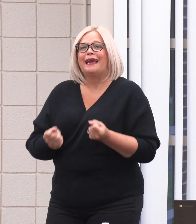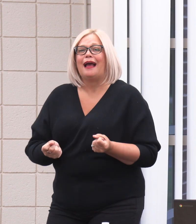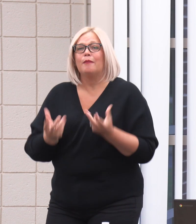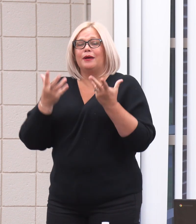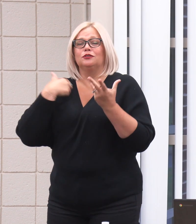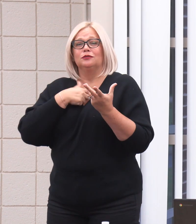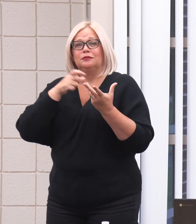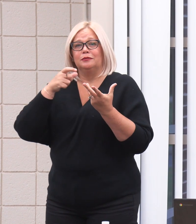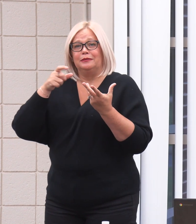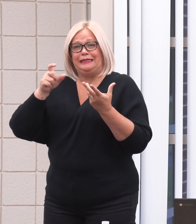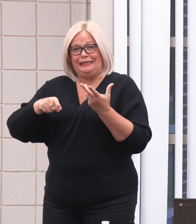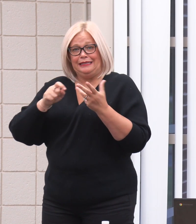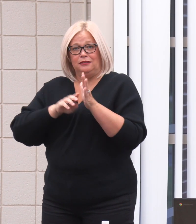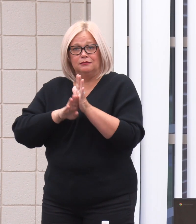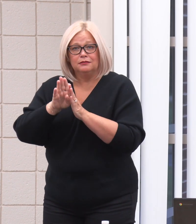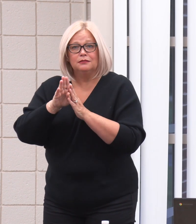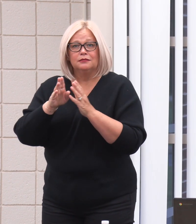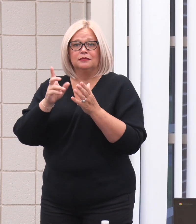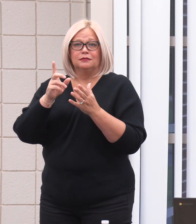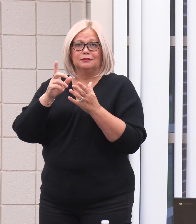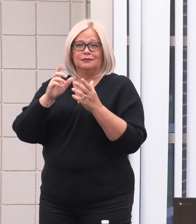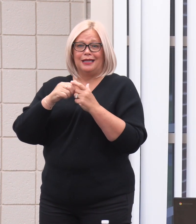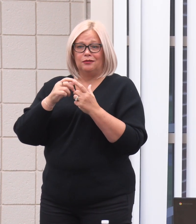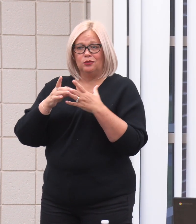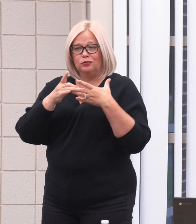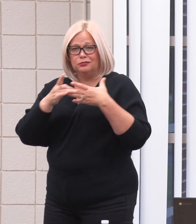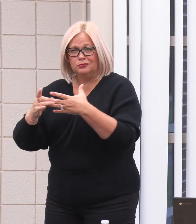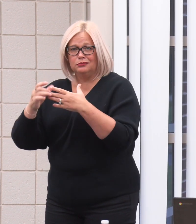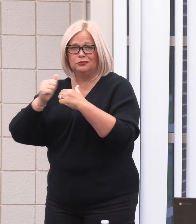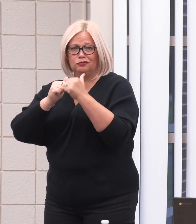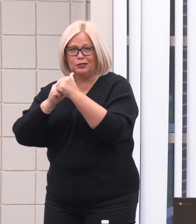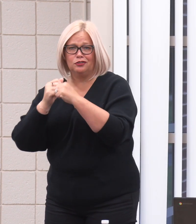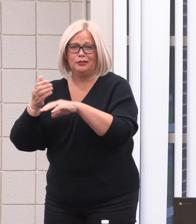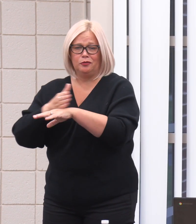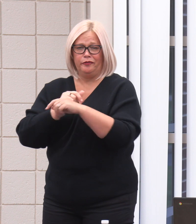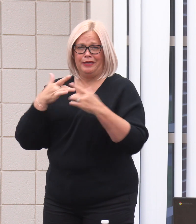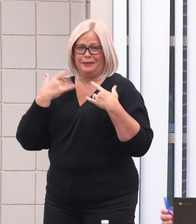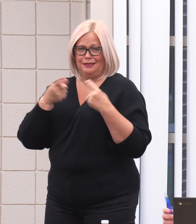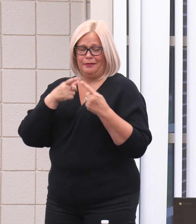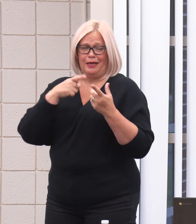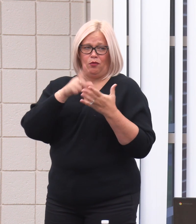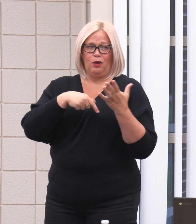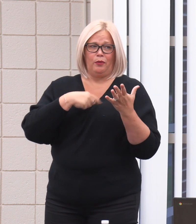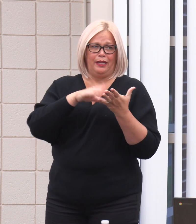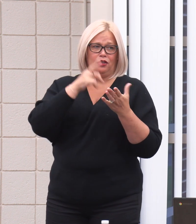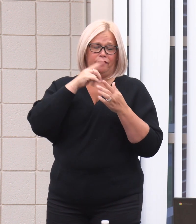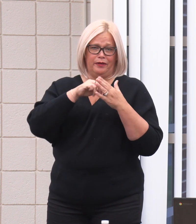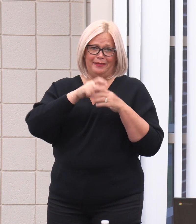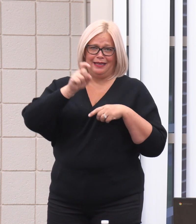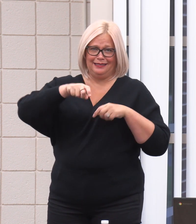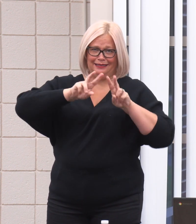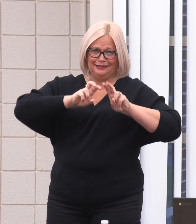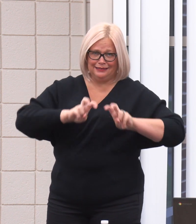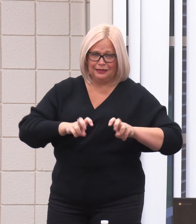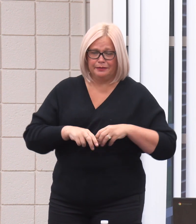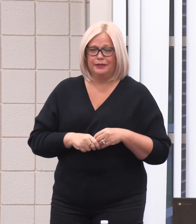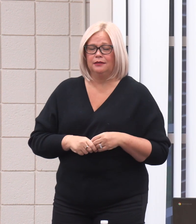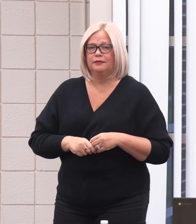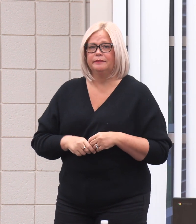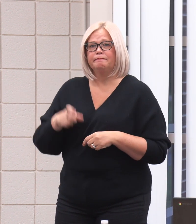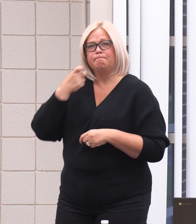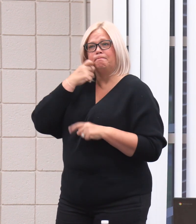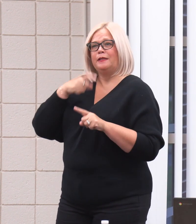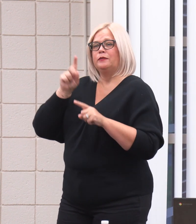that drives instruction and improvement. So excited about that. As you know, I was at the